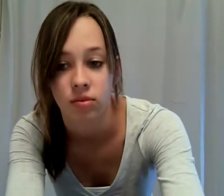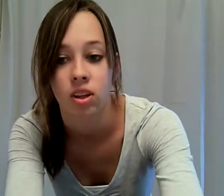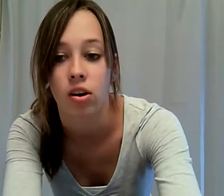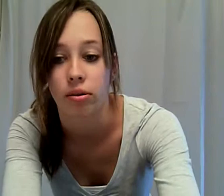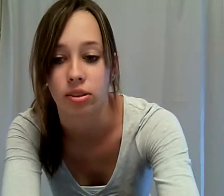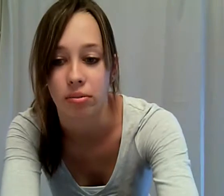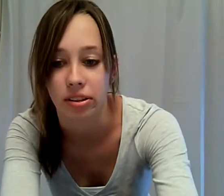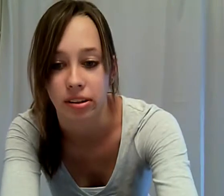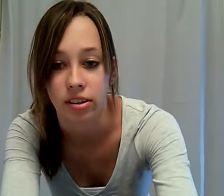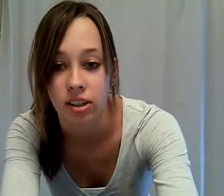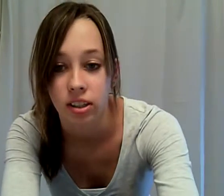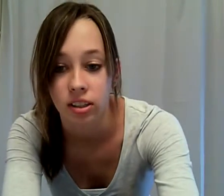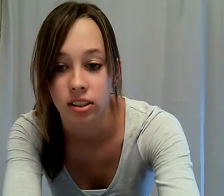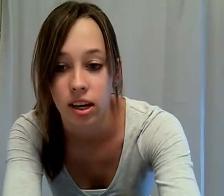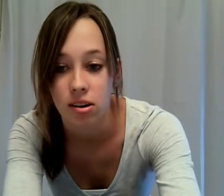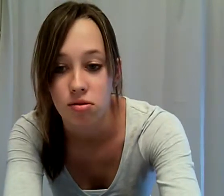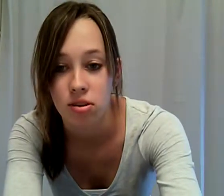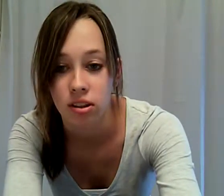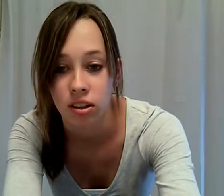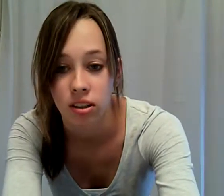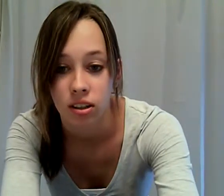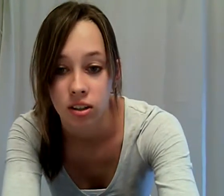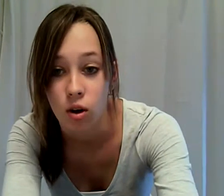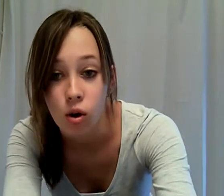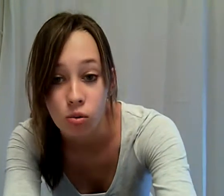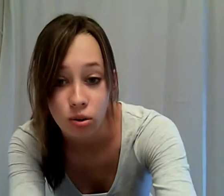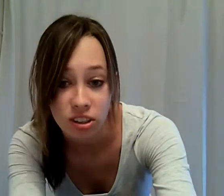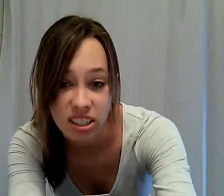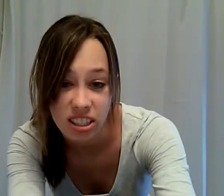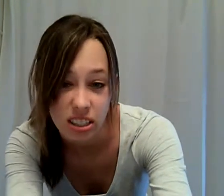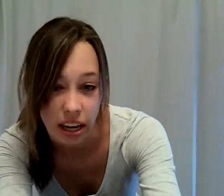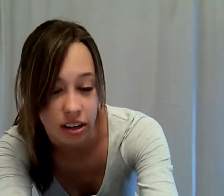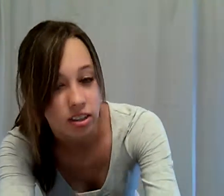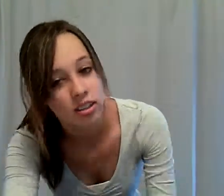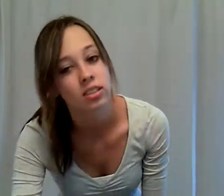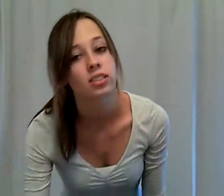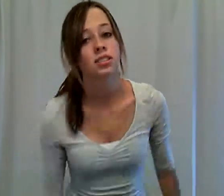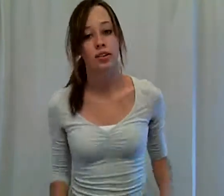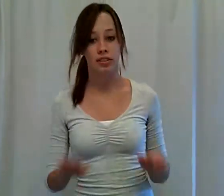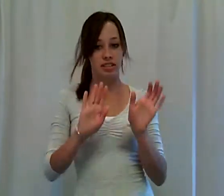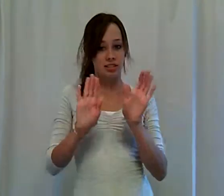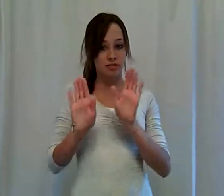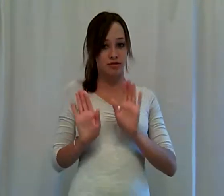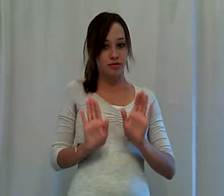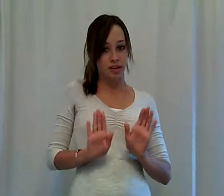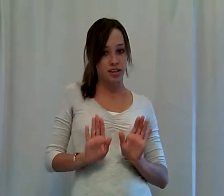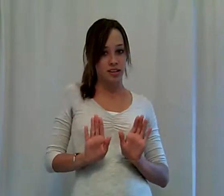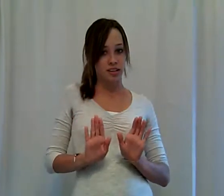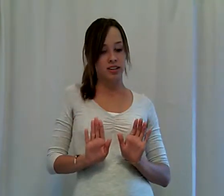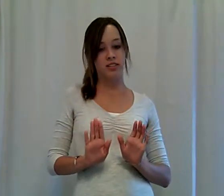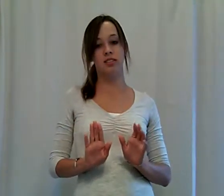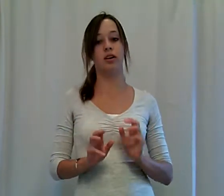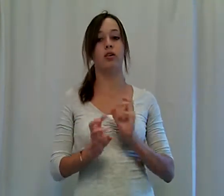Okay, we'll stop right there. Okay, so the whole world is scared. So this is afraid. So